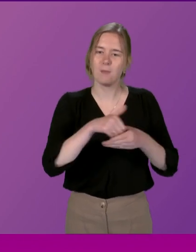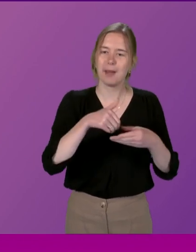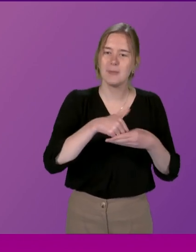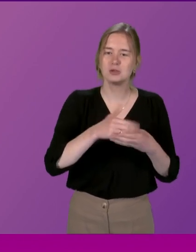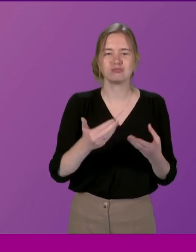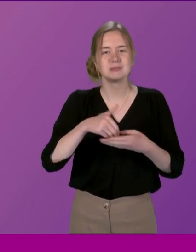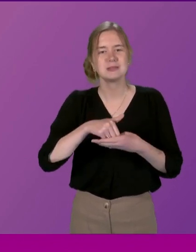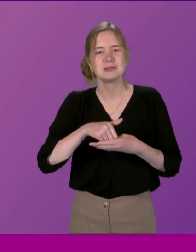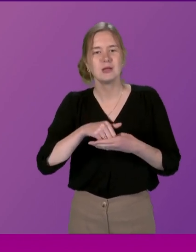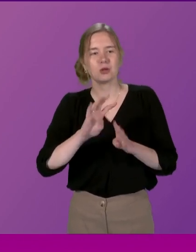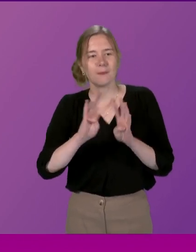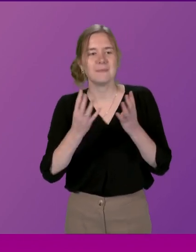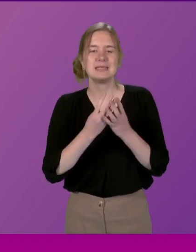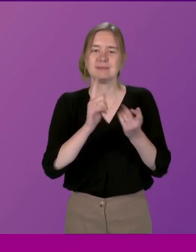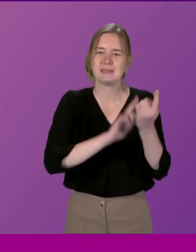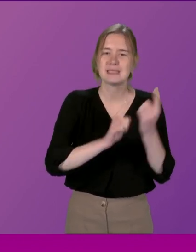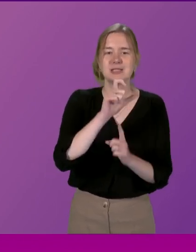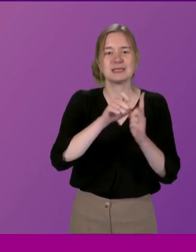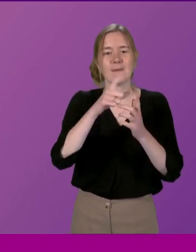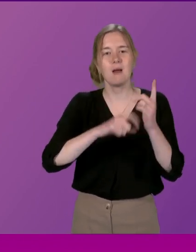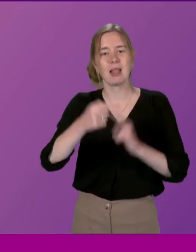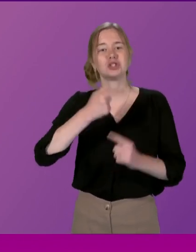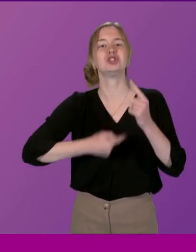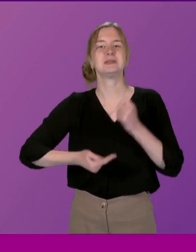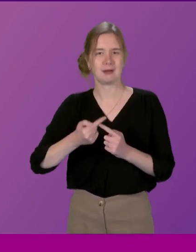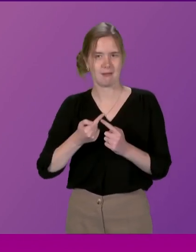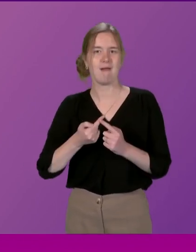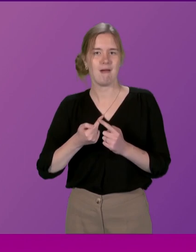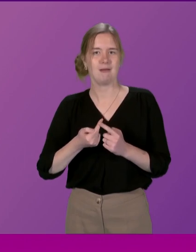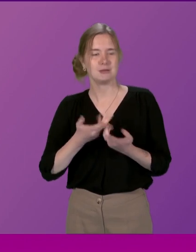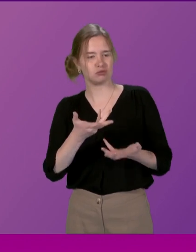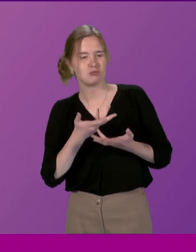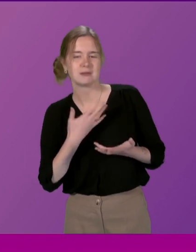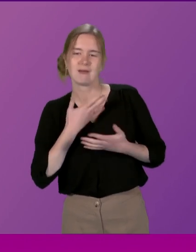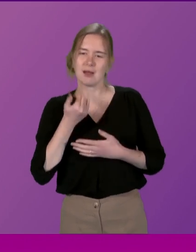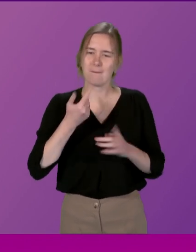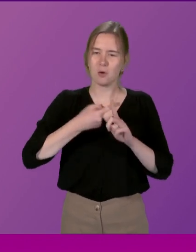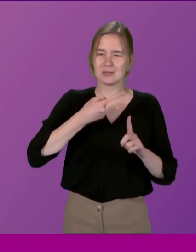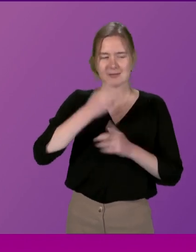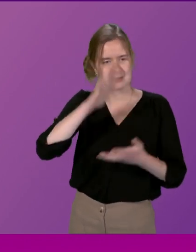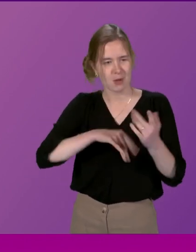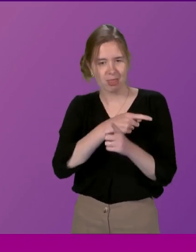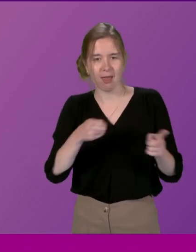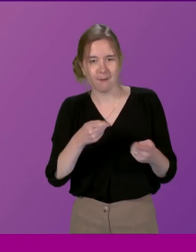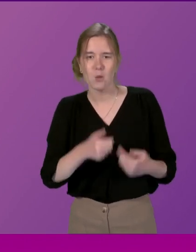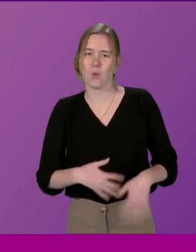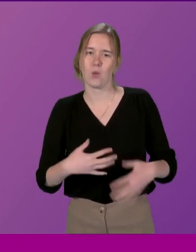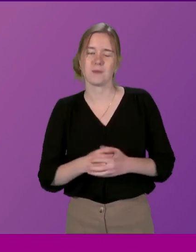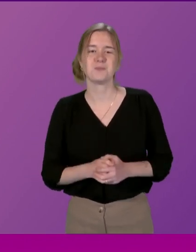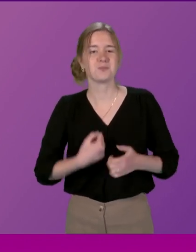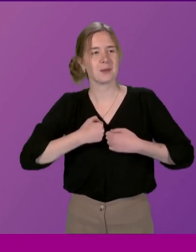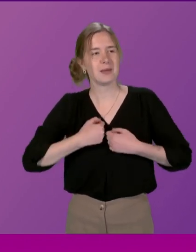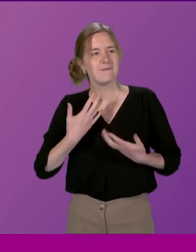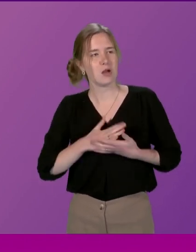a committee meeting in December last year To outline their recommendations to us And it was obvious how positive an experience that had been for them For me, was